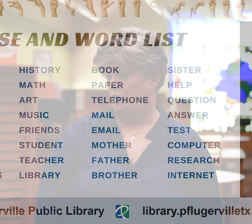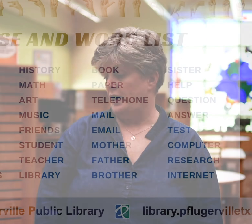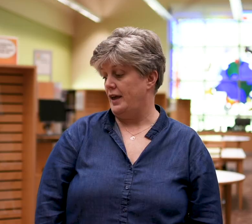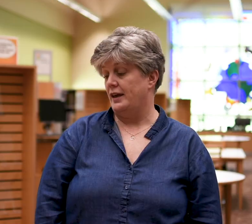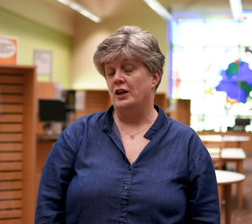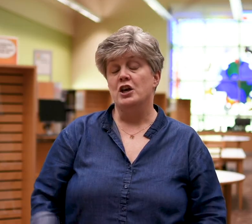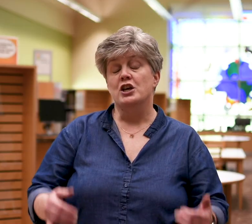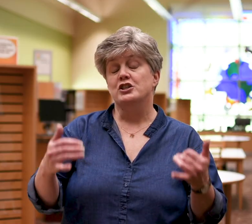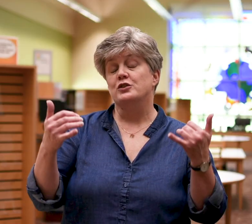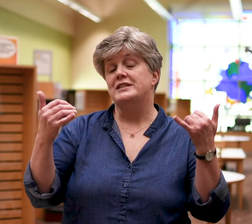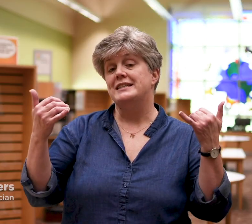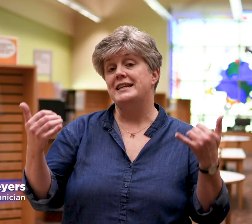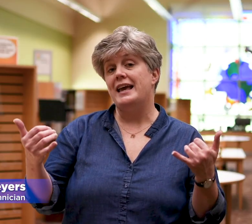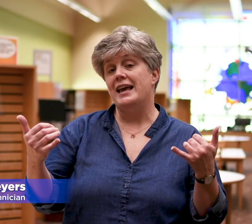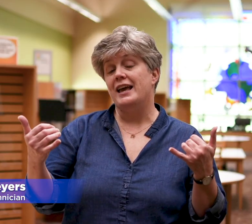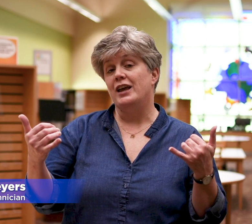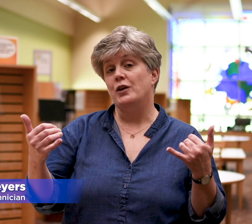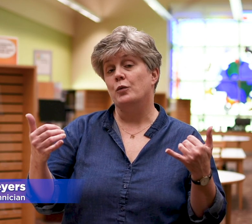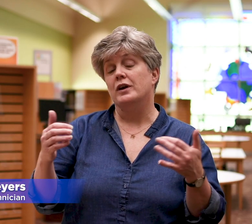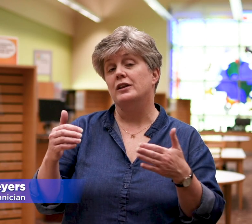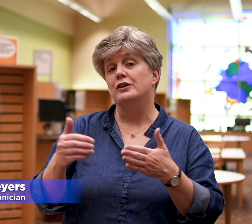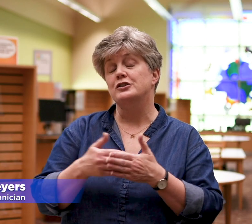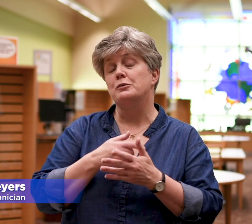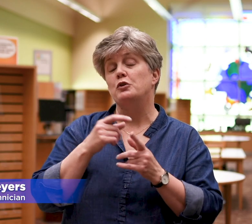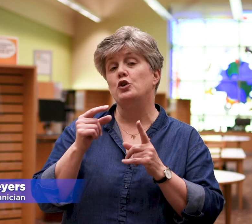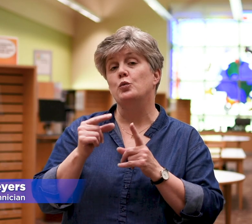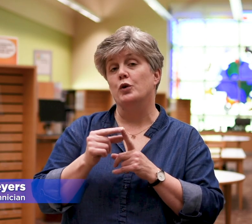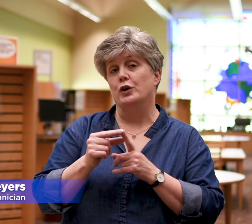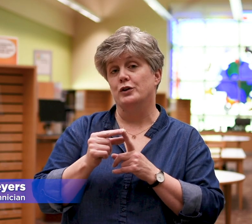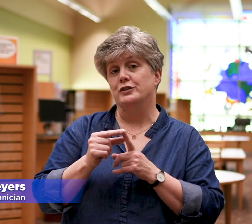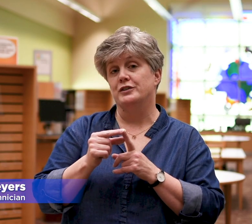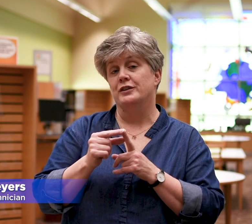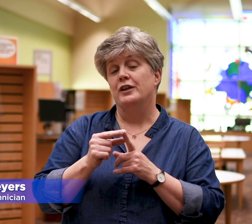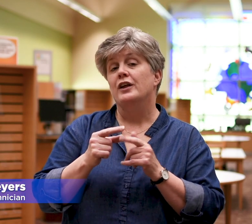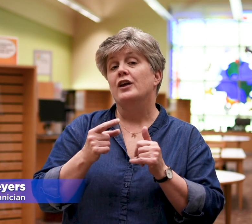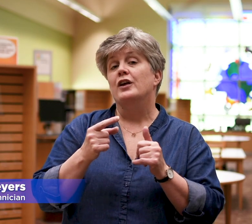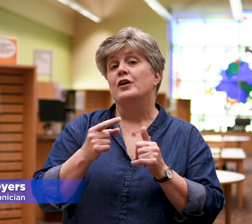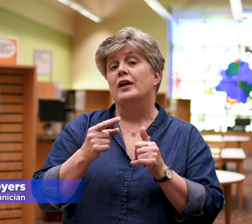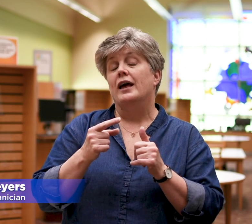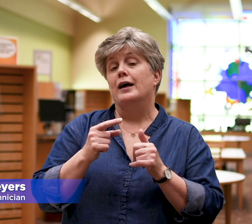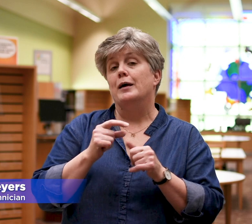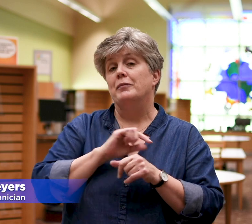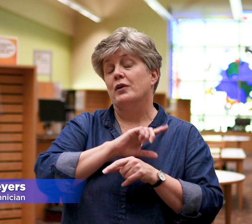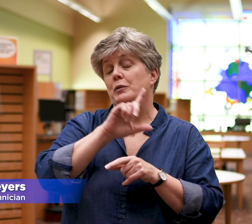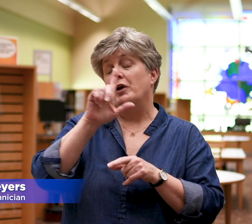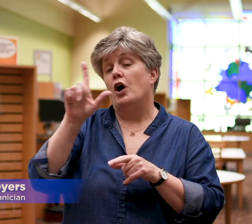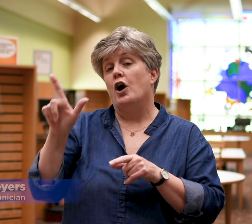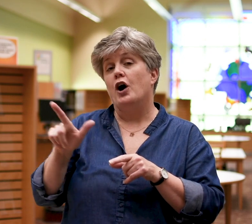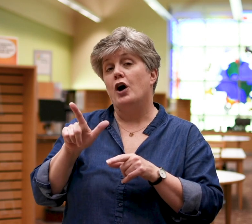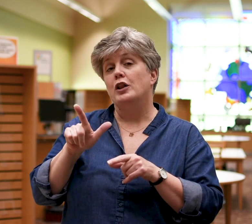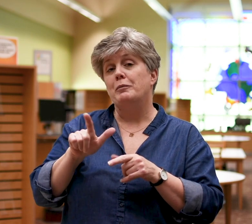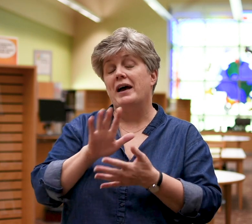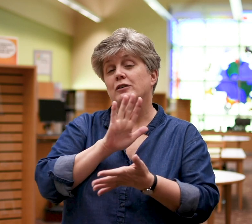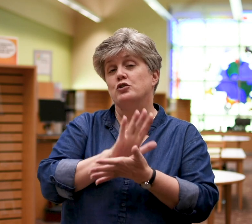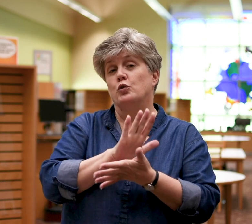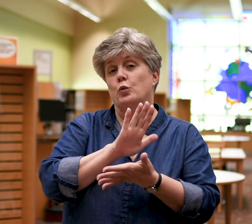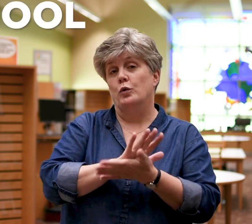okay so today we're gonna learn some new words they're gonna be all about school